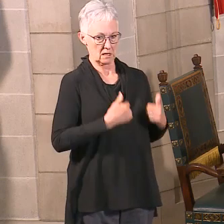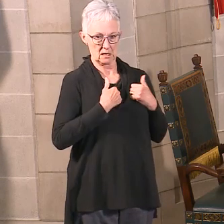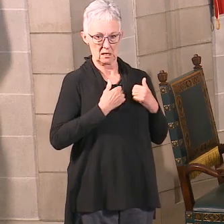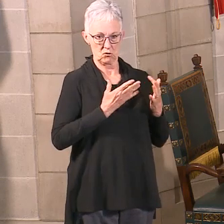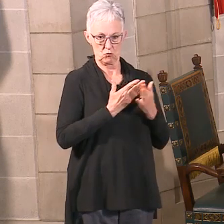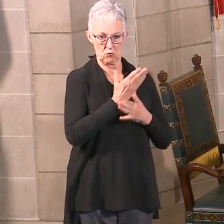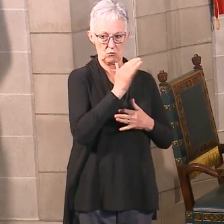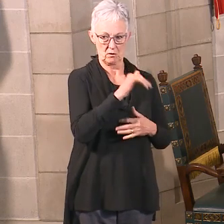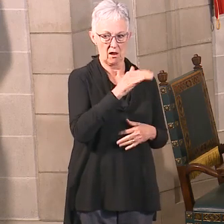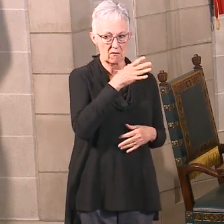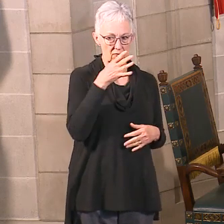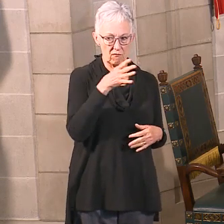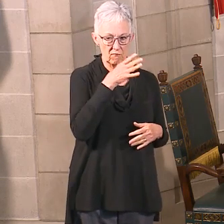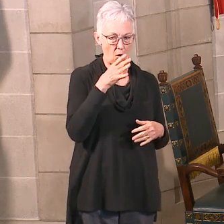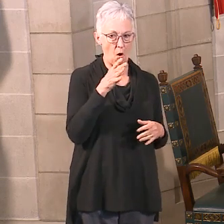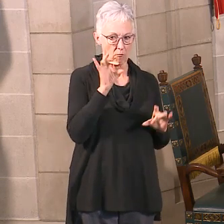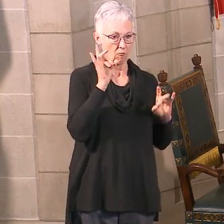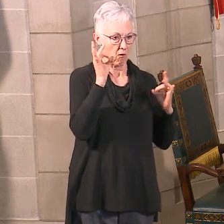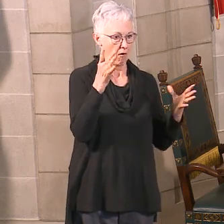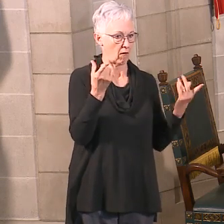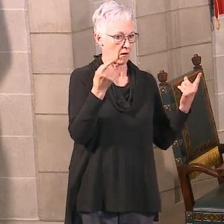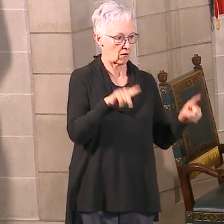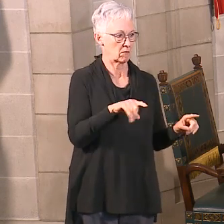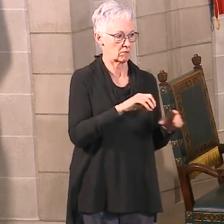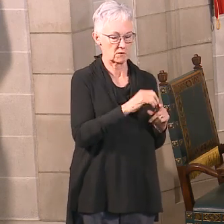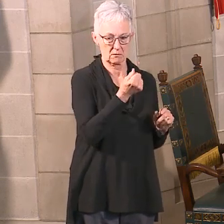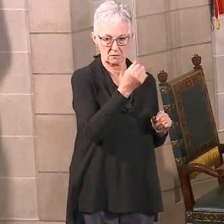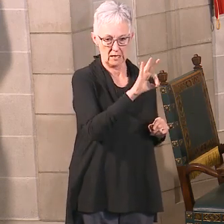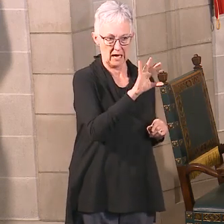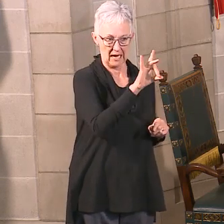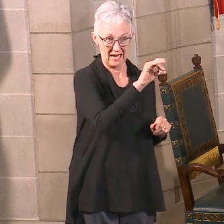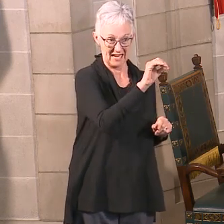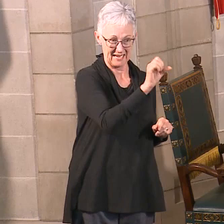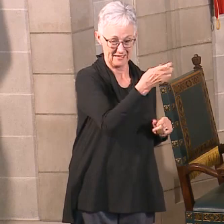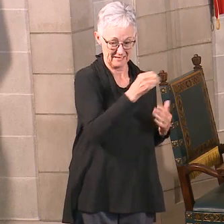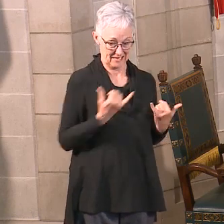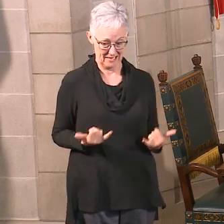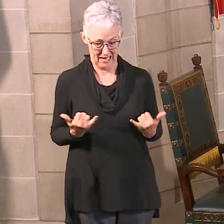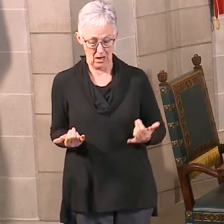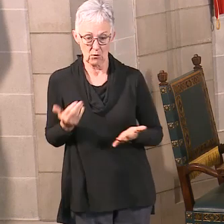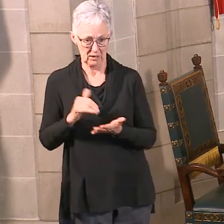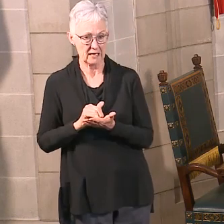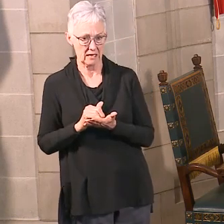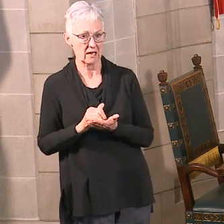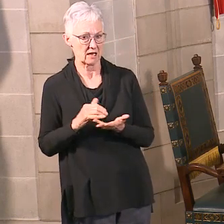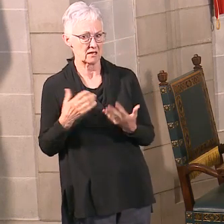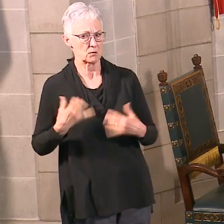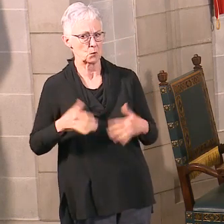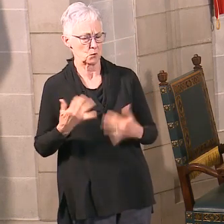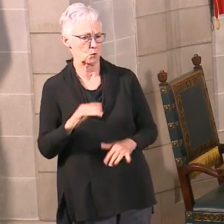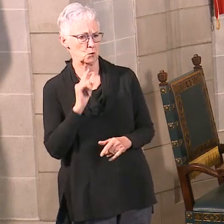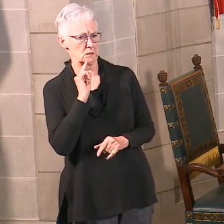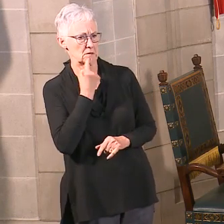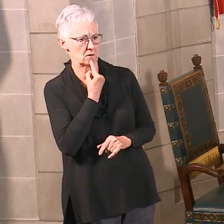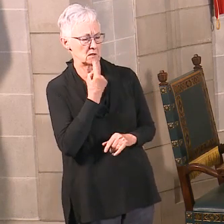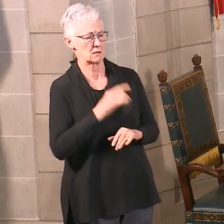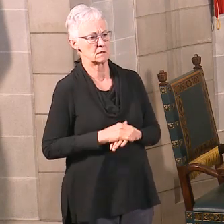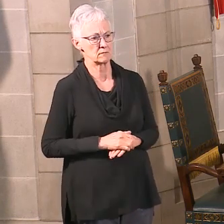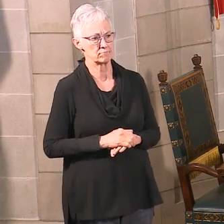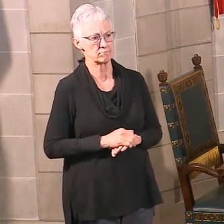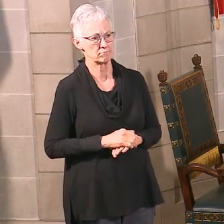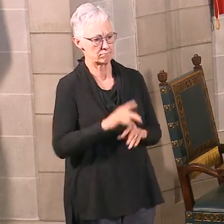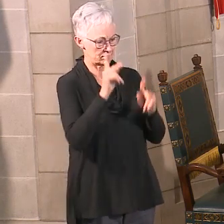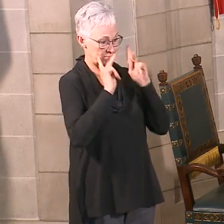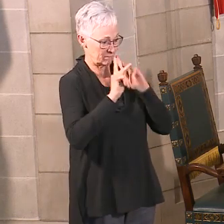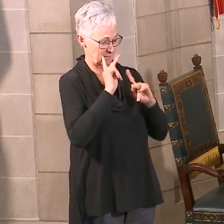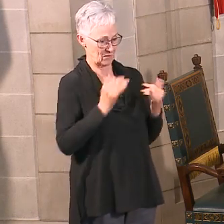indicates to me that, you know, things are just as challenging now. The demand for mental health services is increasing. More people are